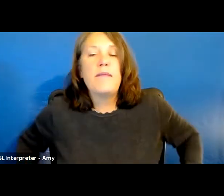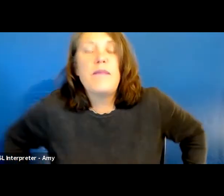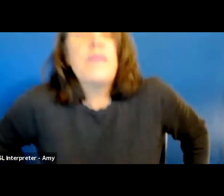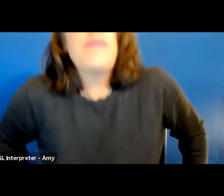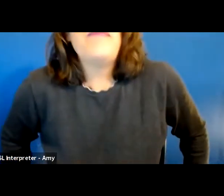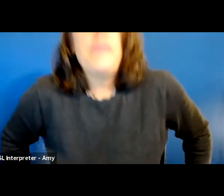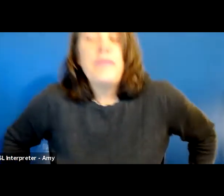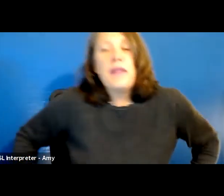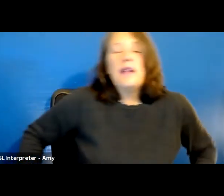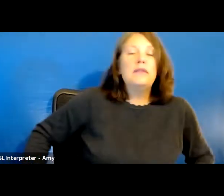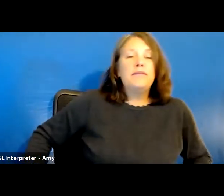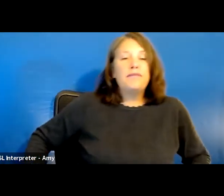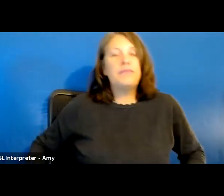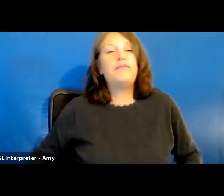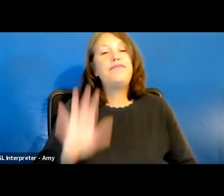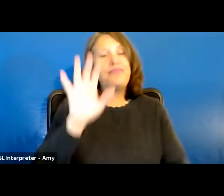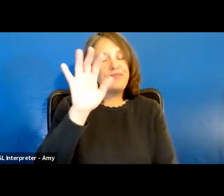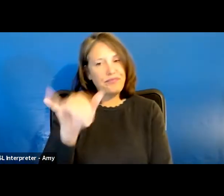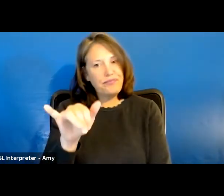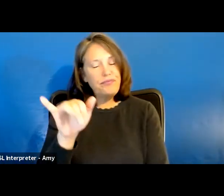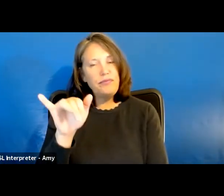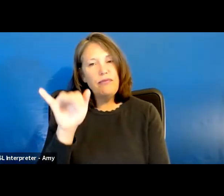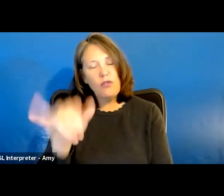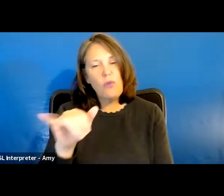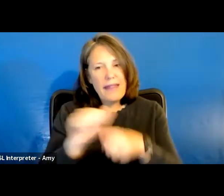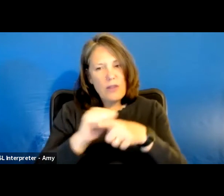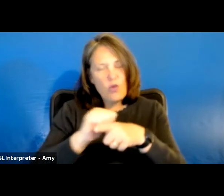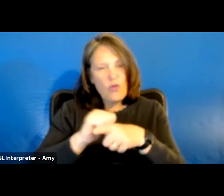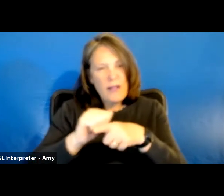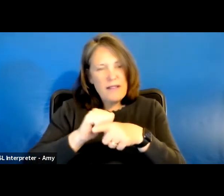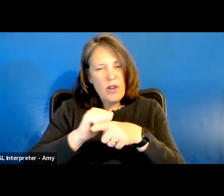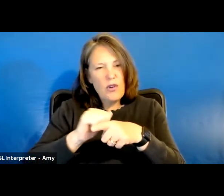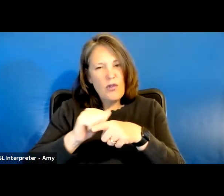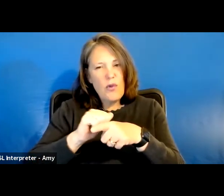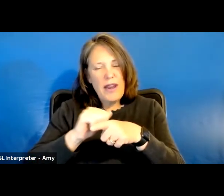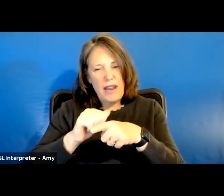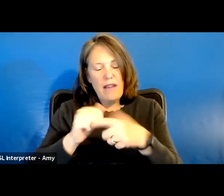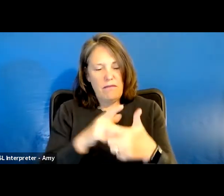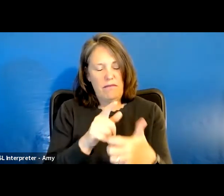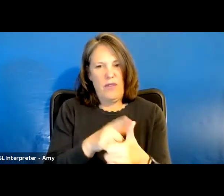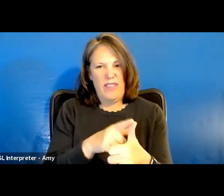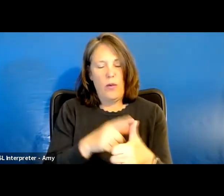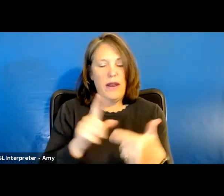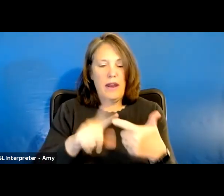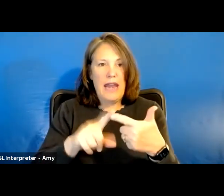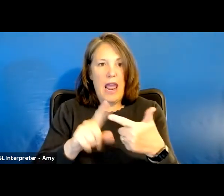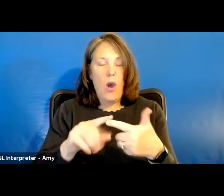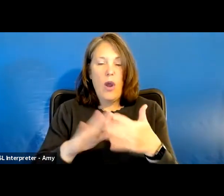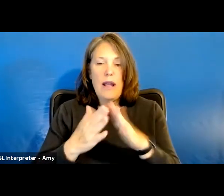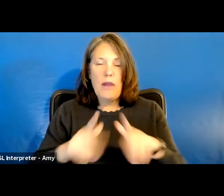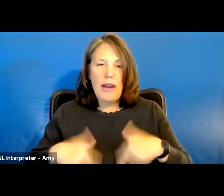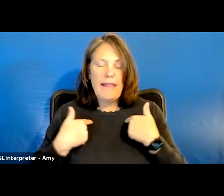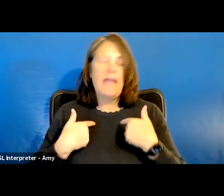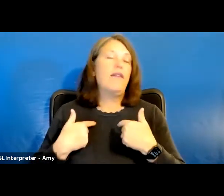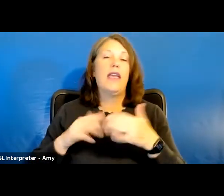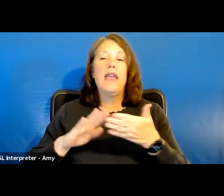facilitating groups training, which is just intended to be a training. The next program included in healthy community living is